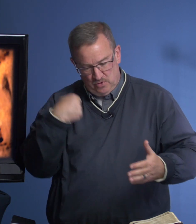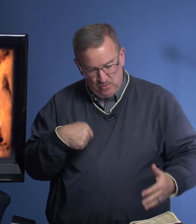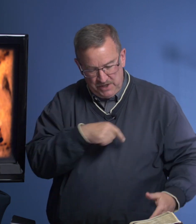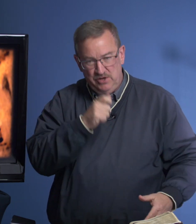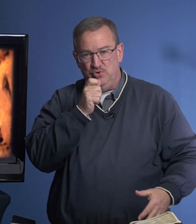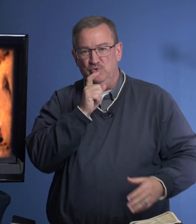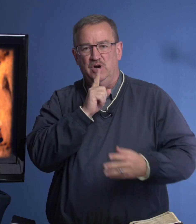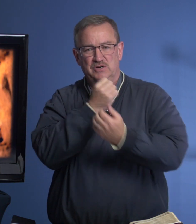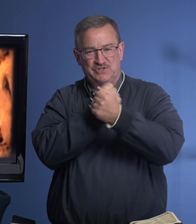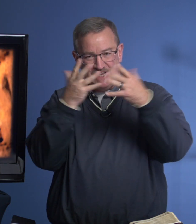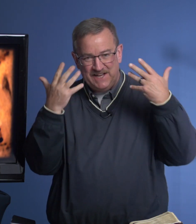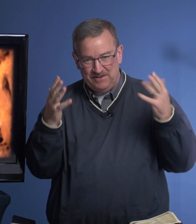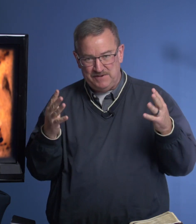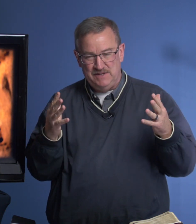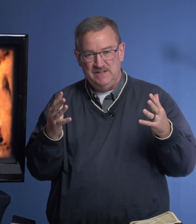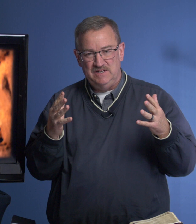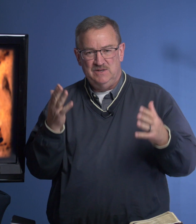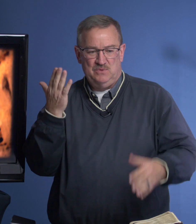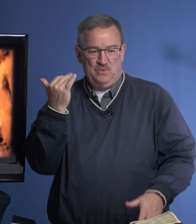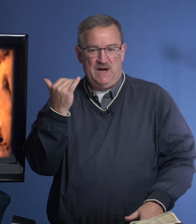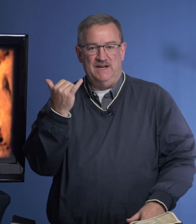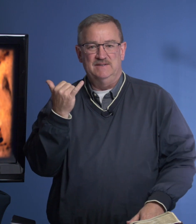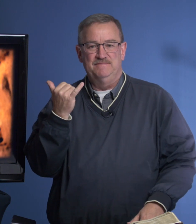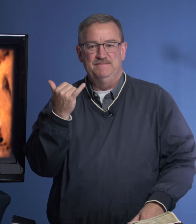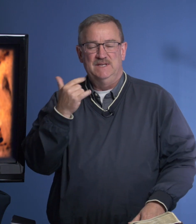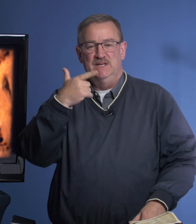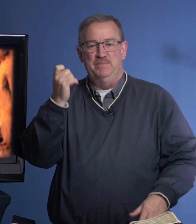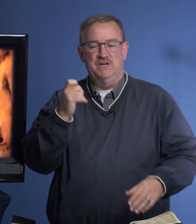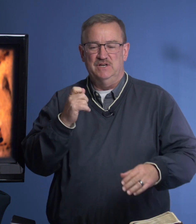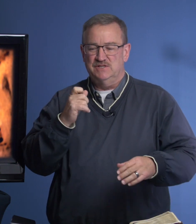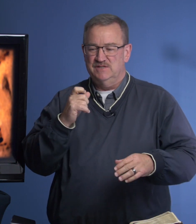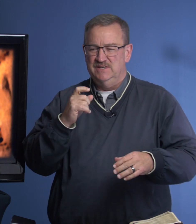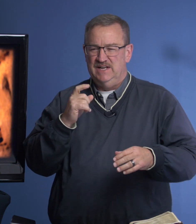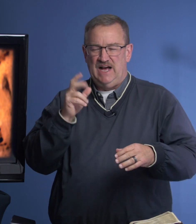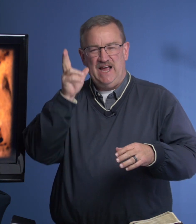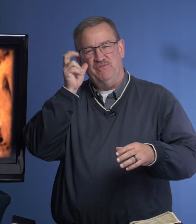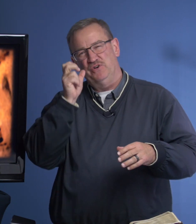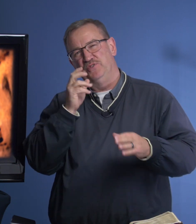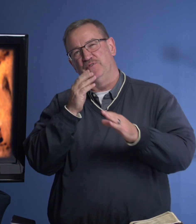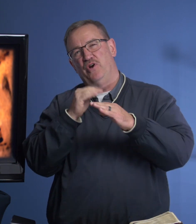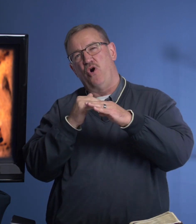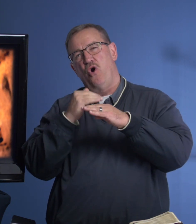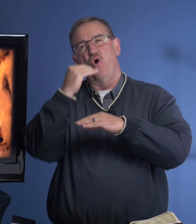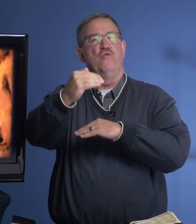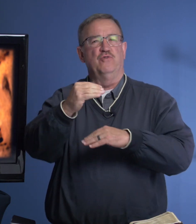we who are saved. Why? Because I have heard there are over